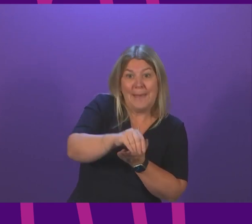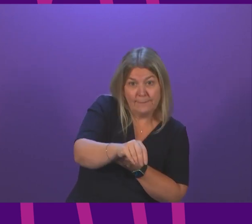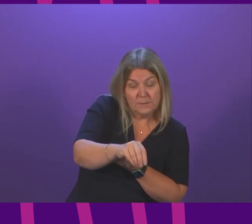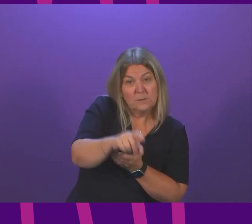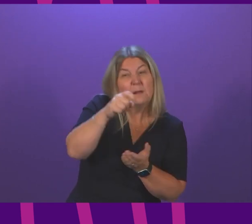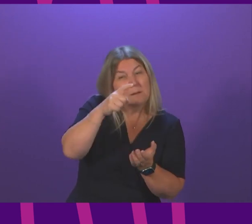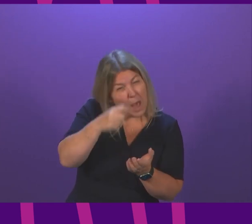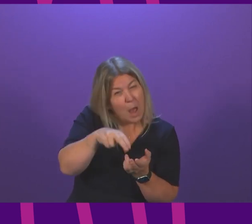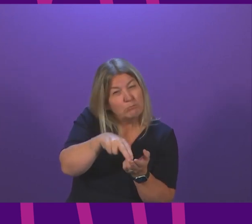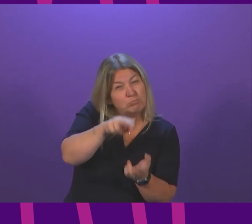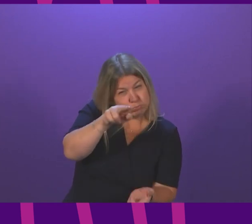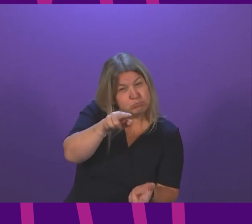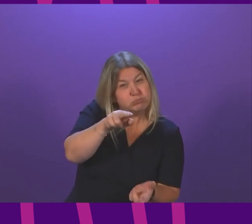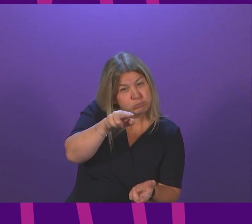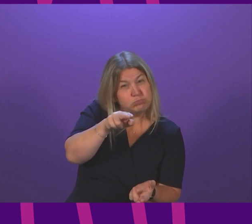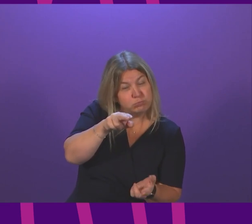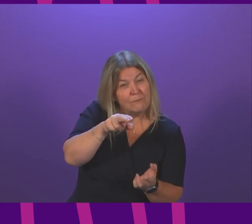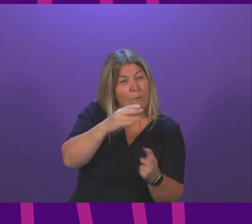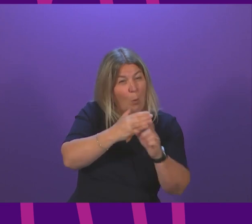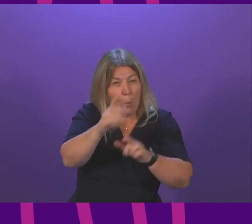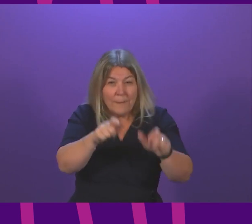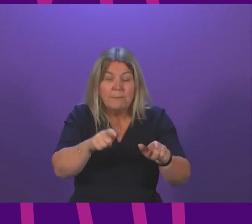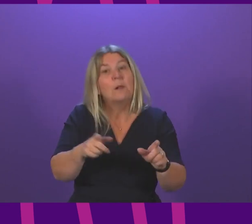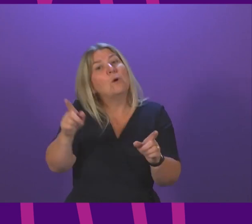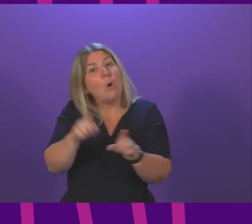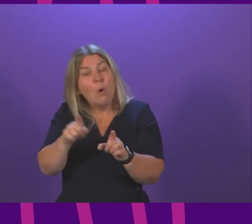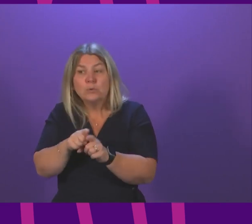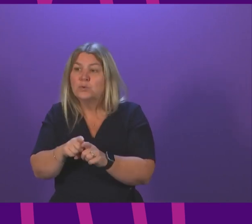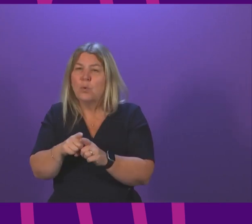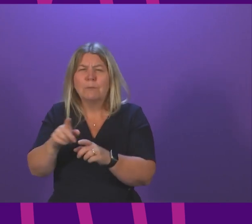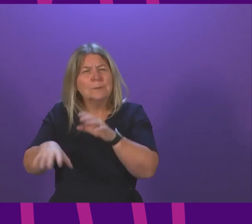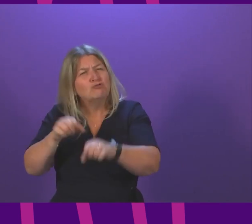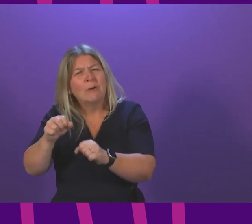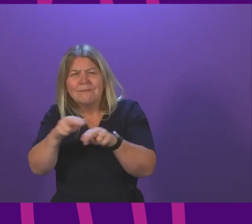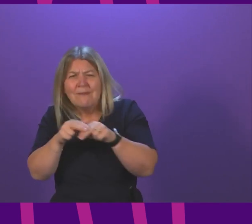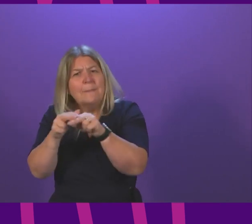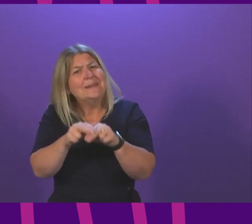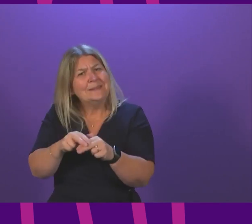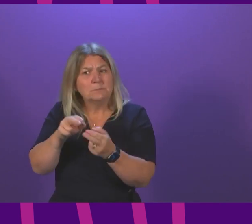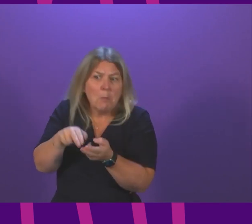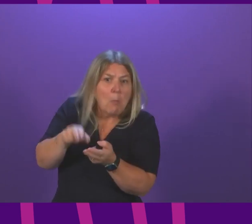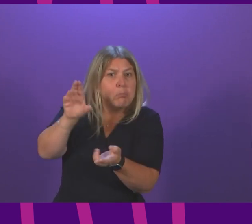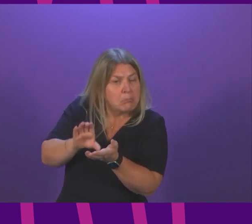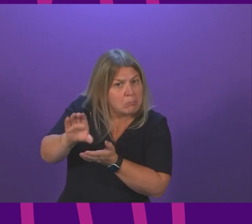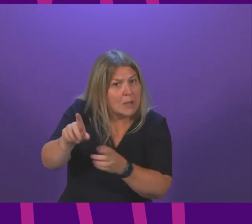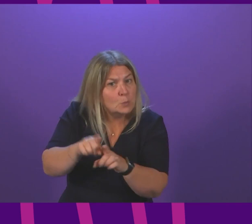give targeted support to struggling families for example where there is a child with a disability and for those in receipt of a council tax reduction.